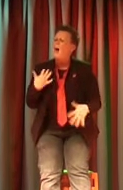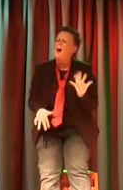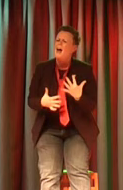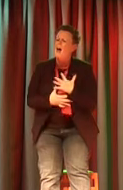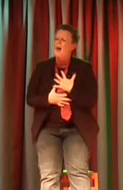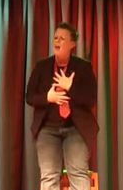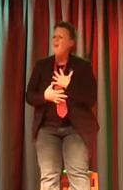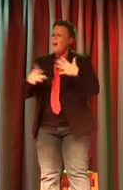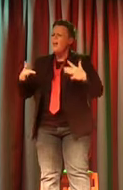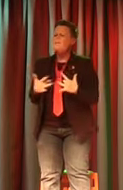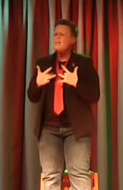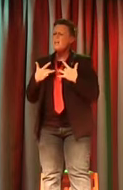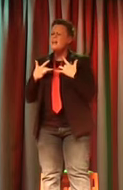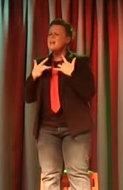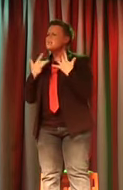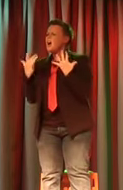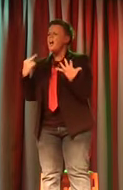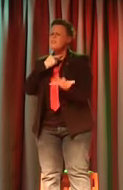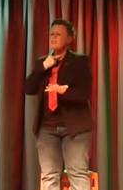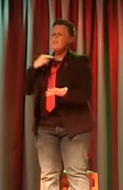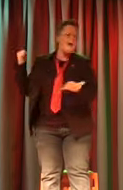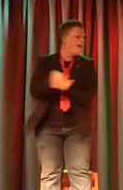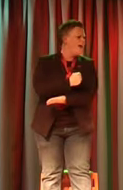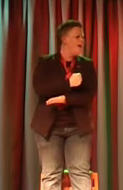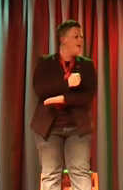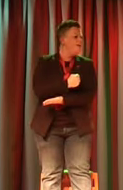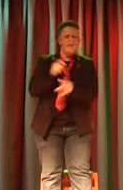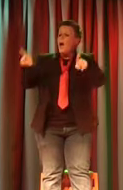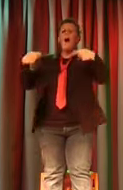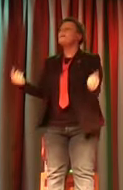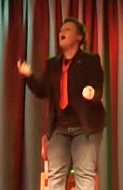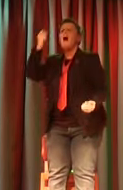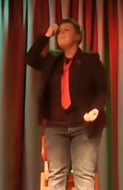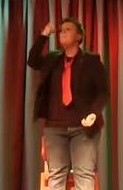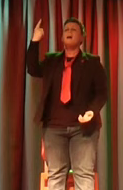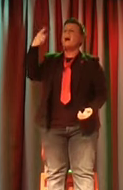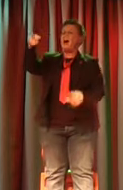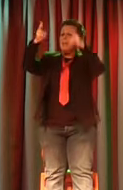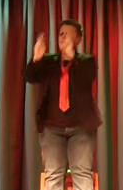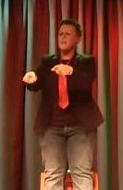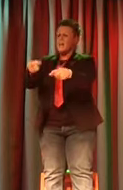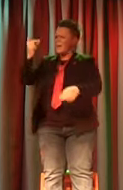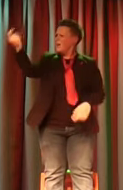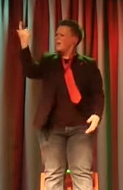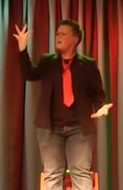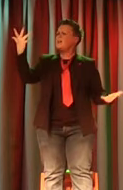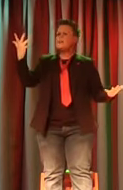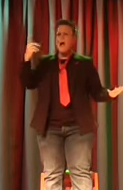pain With these feelings of regret I can't comprehend this